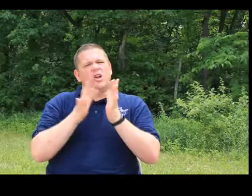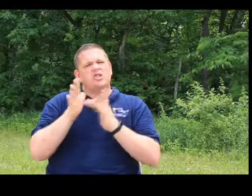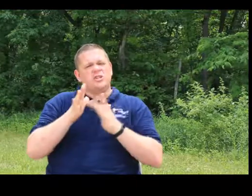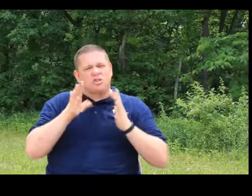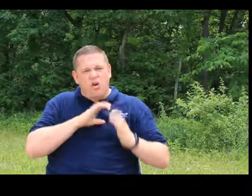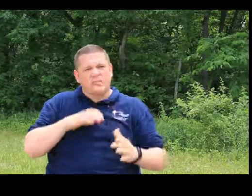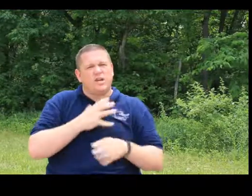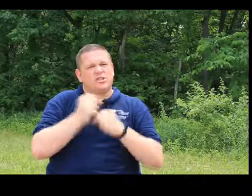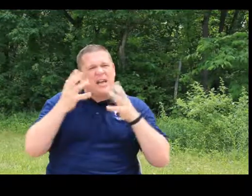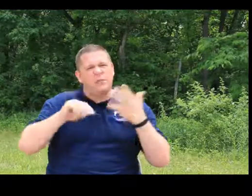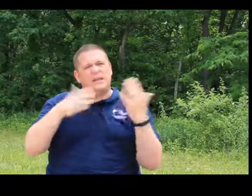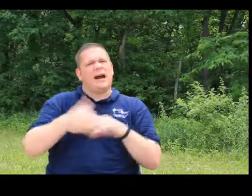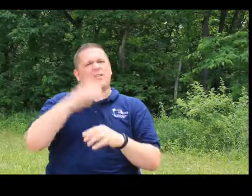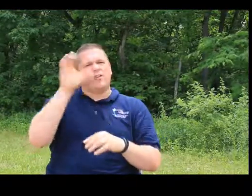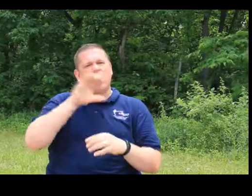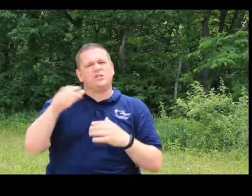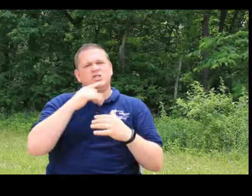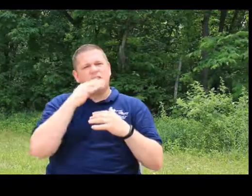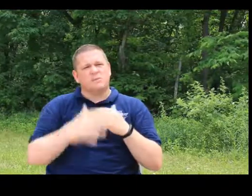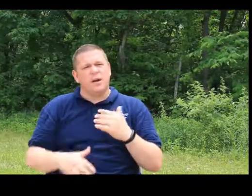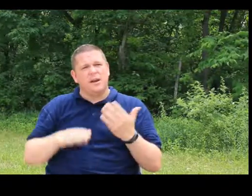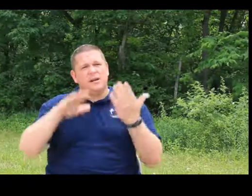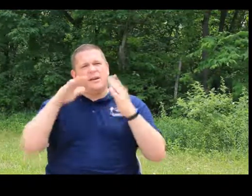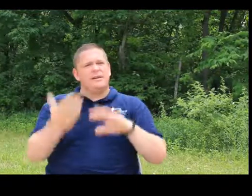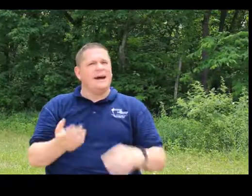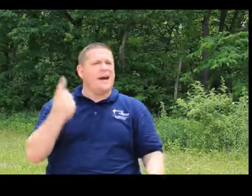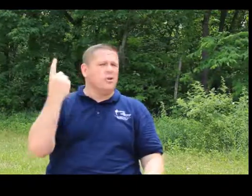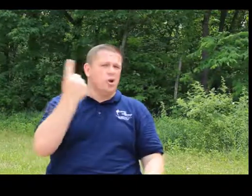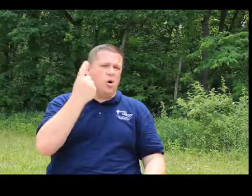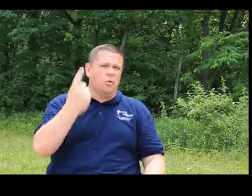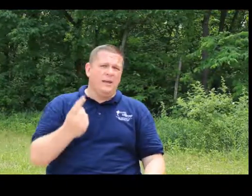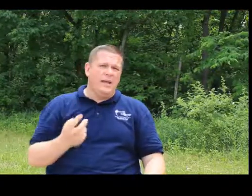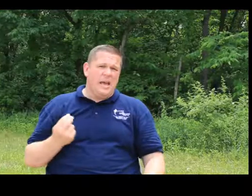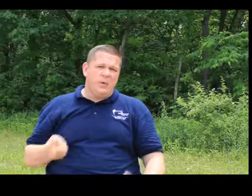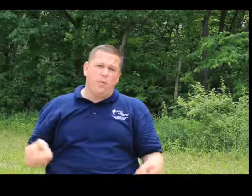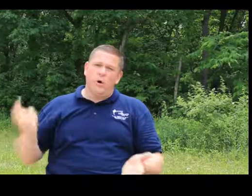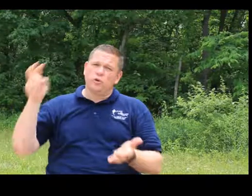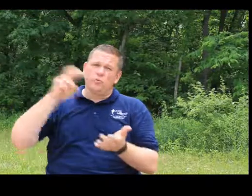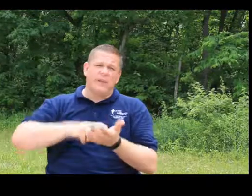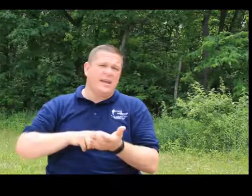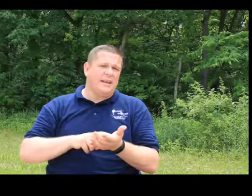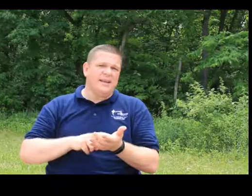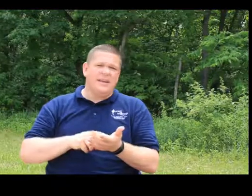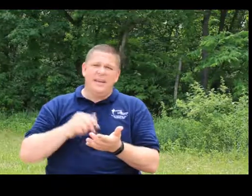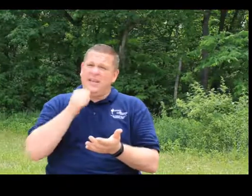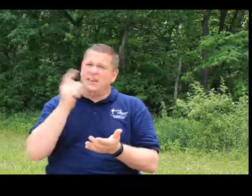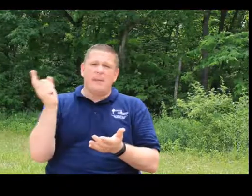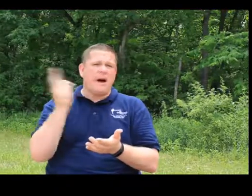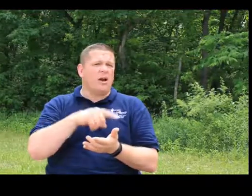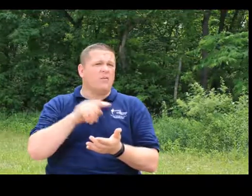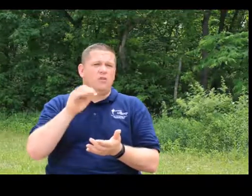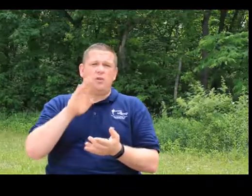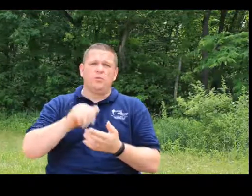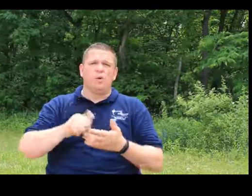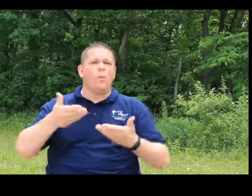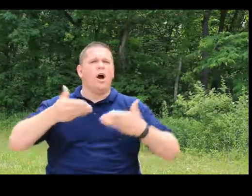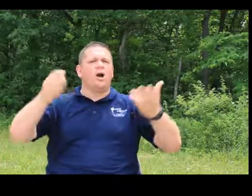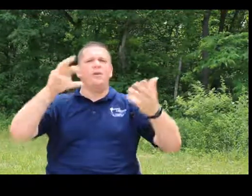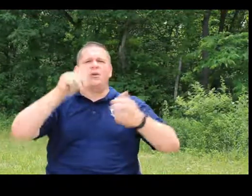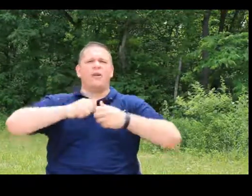our Jesus Christ, our Savior, when He died on the cross and shed His blood, died alone. And when He rose from the dead, He didn't come out of the tomb to a welcoming crowd